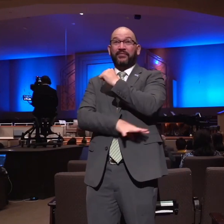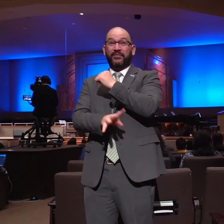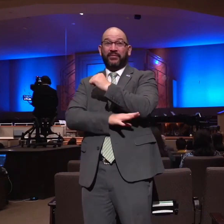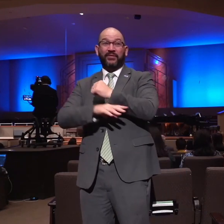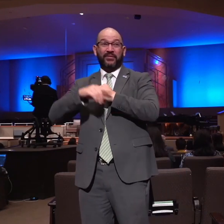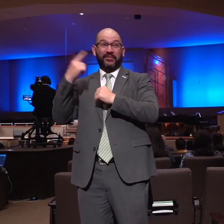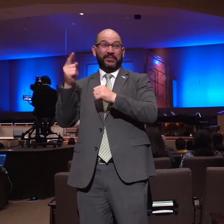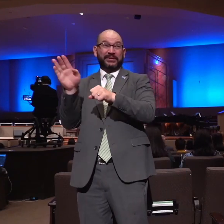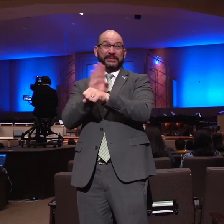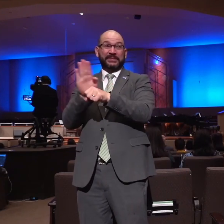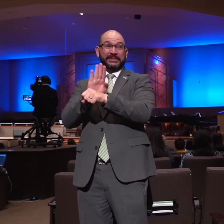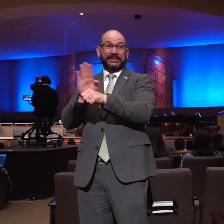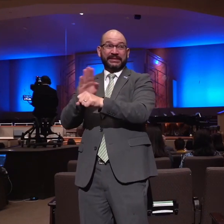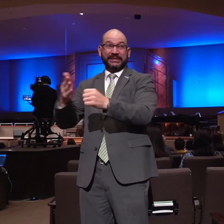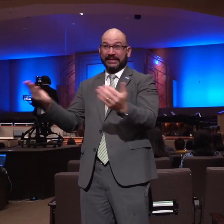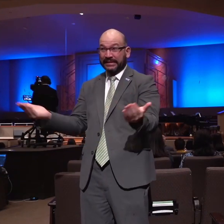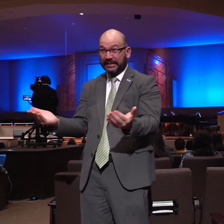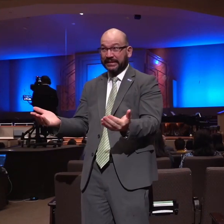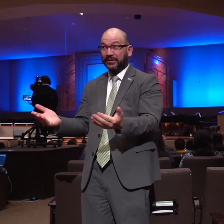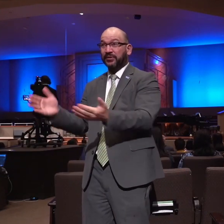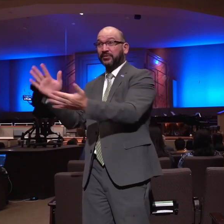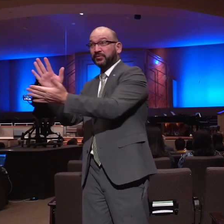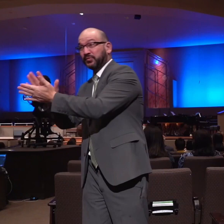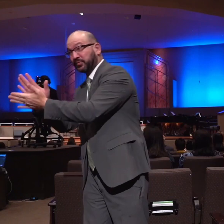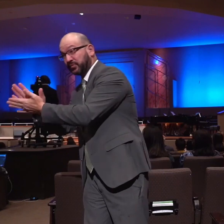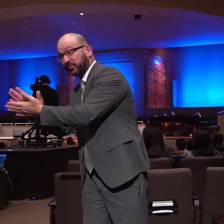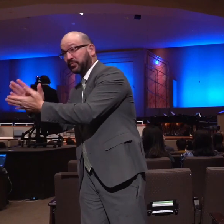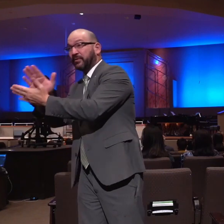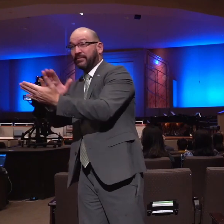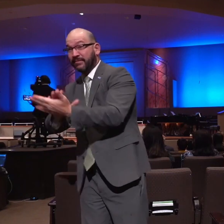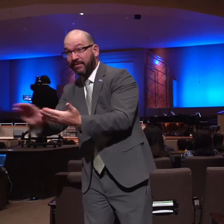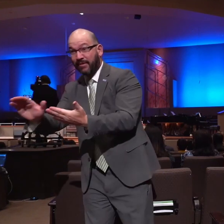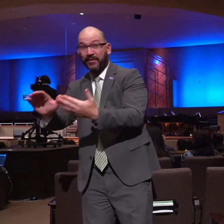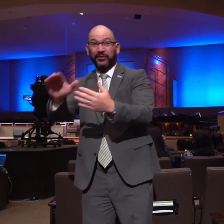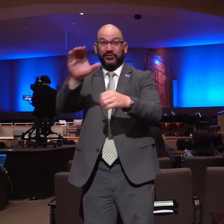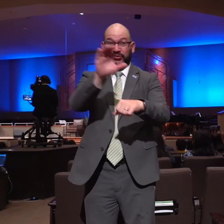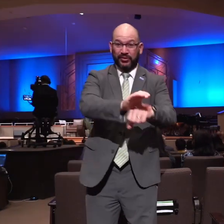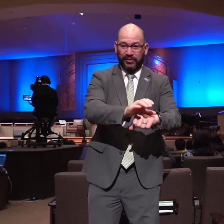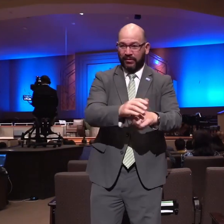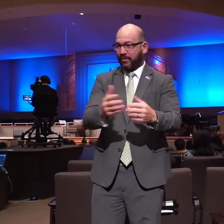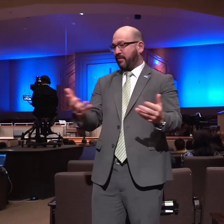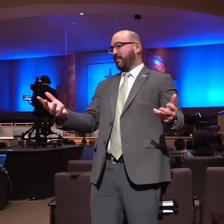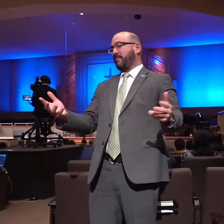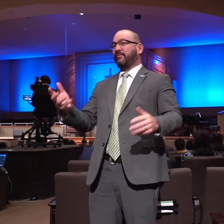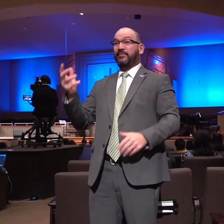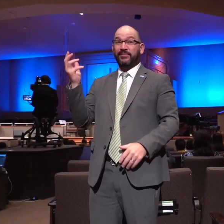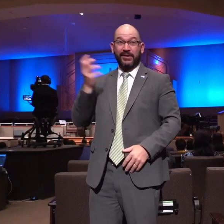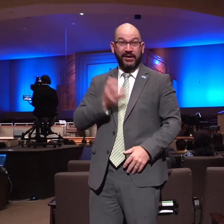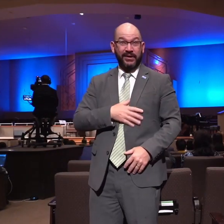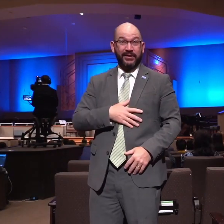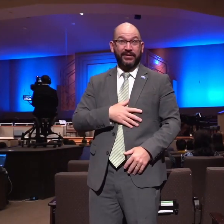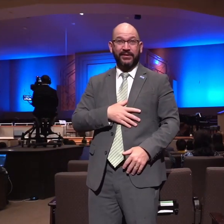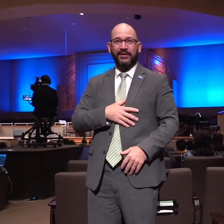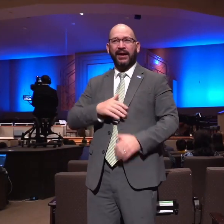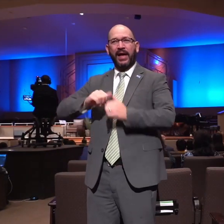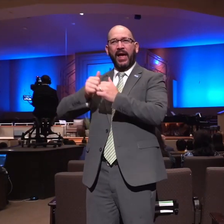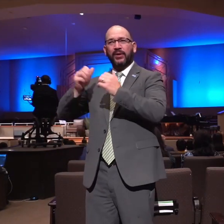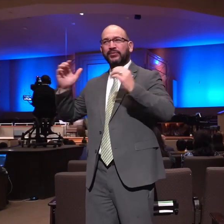with the school the college the church and so many things on the horizon and the best way that we can encourage our